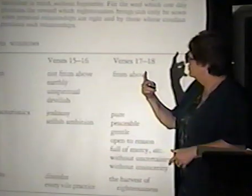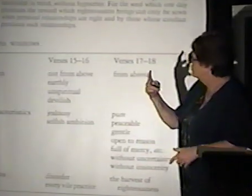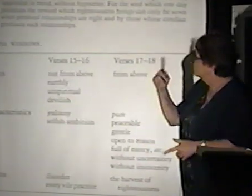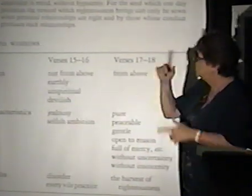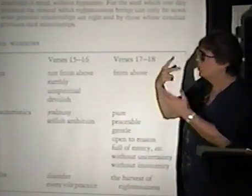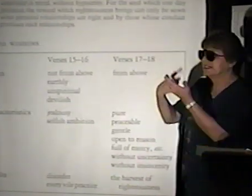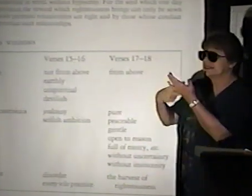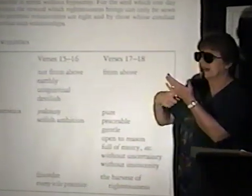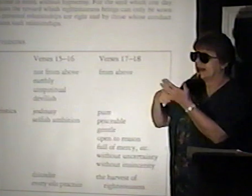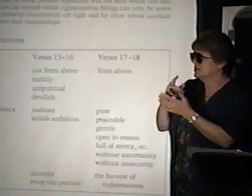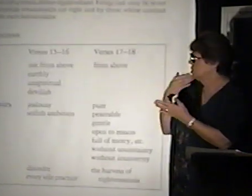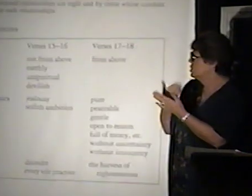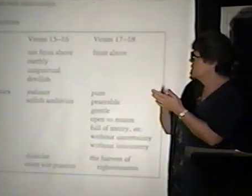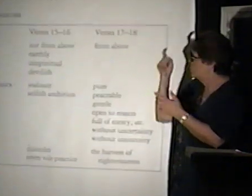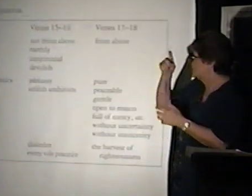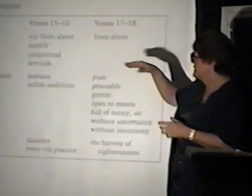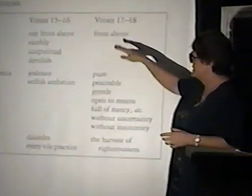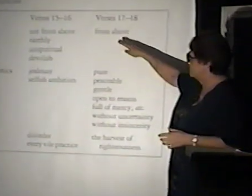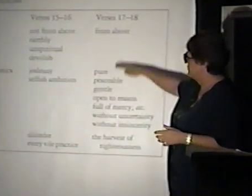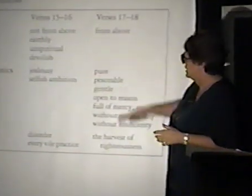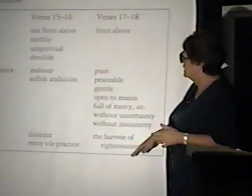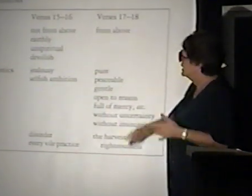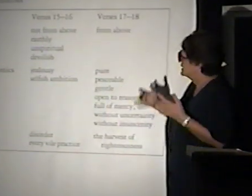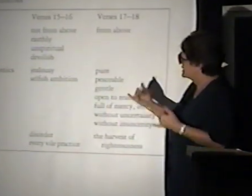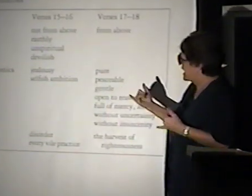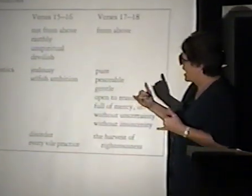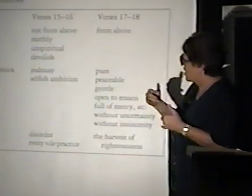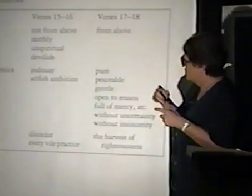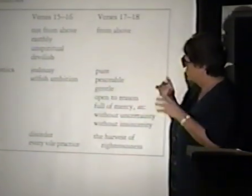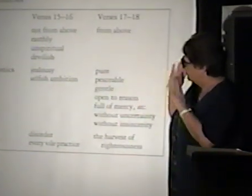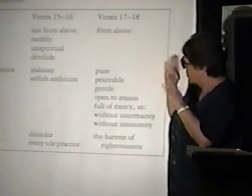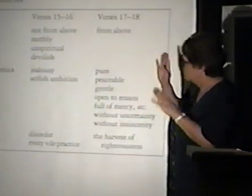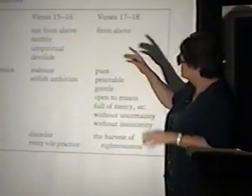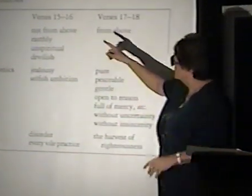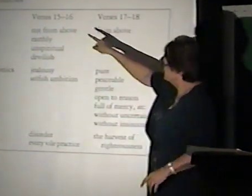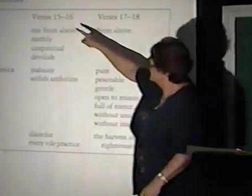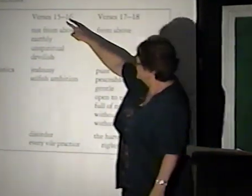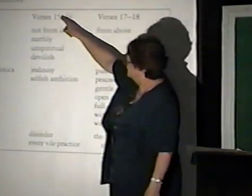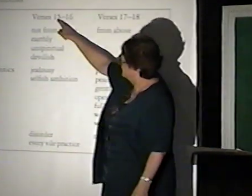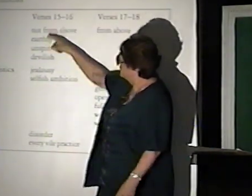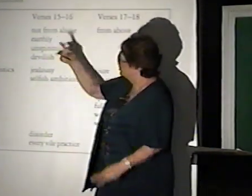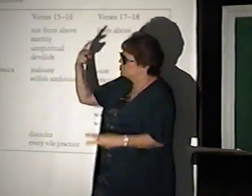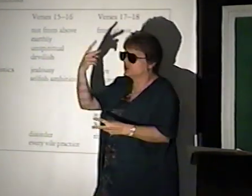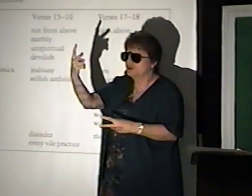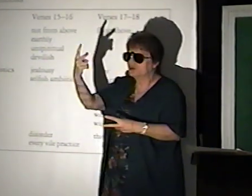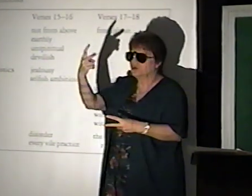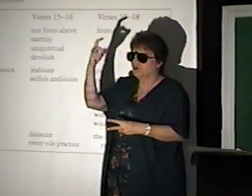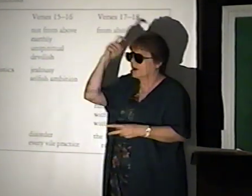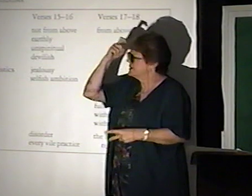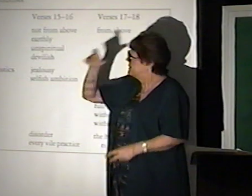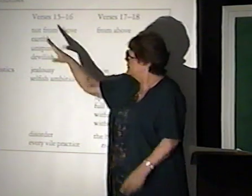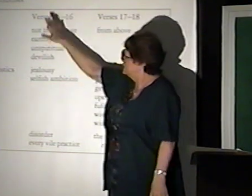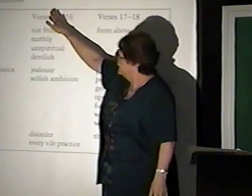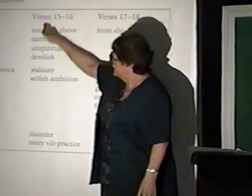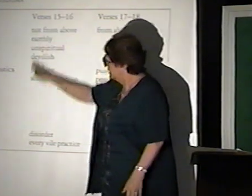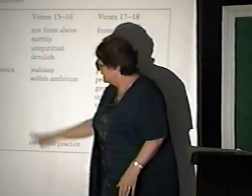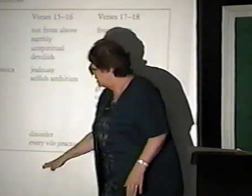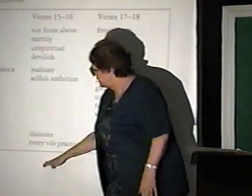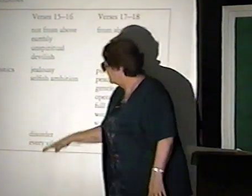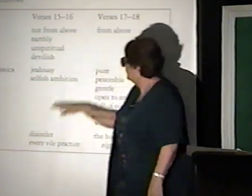We want to have good wisdom. Now, focus on his true wisdom, his